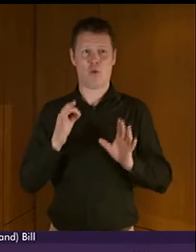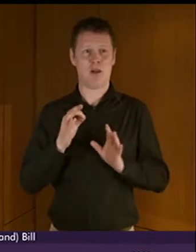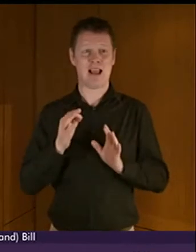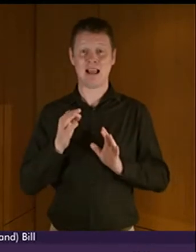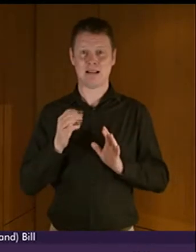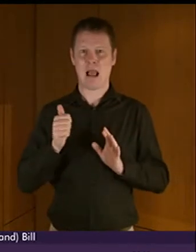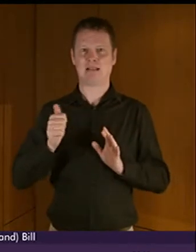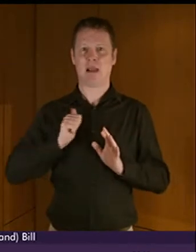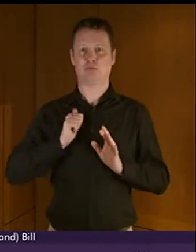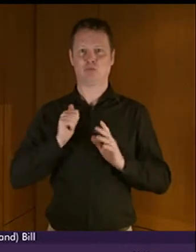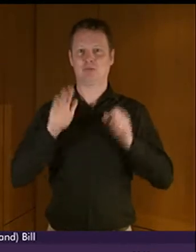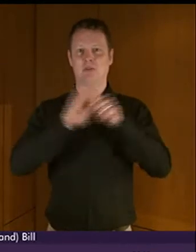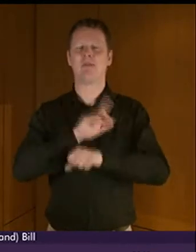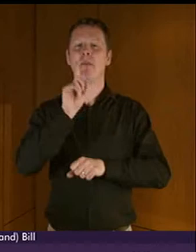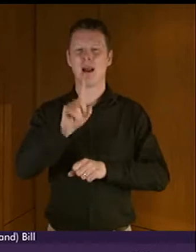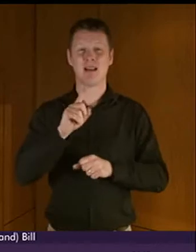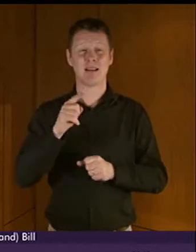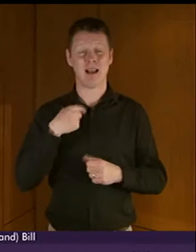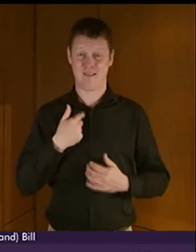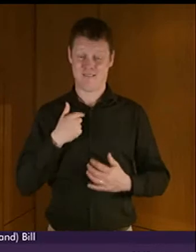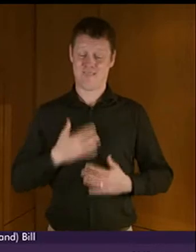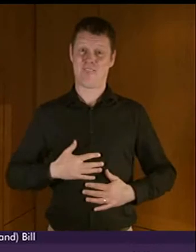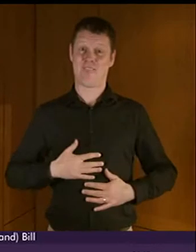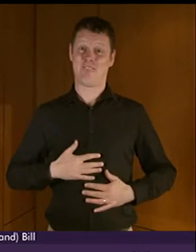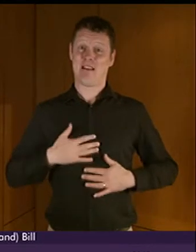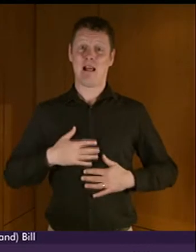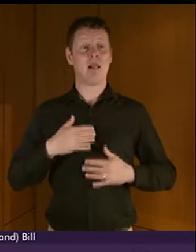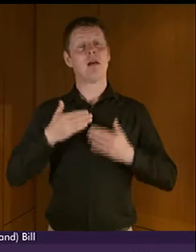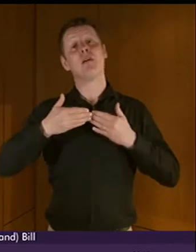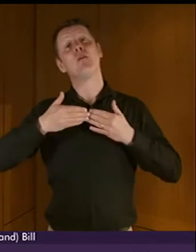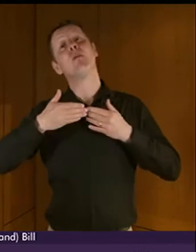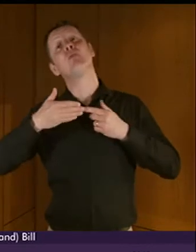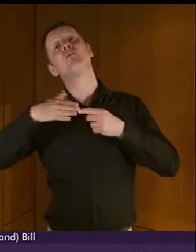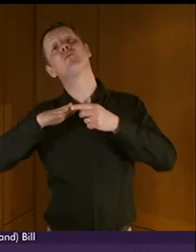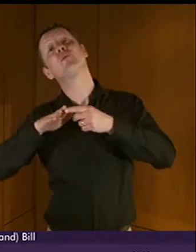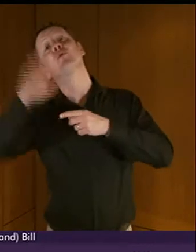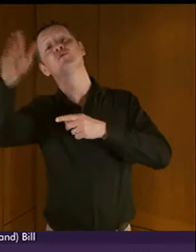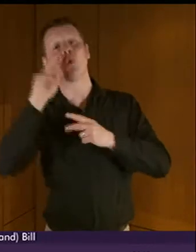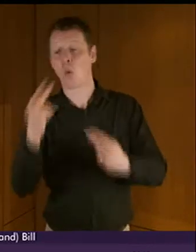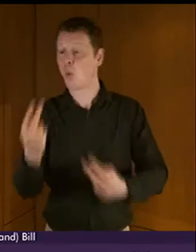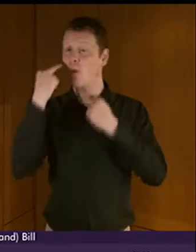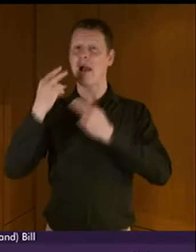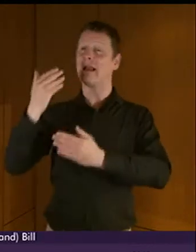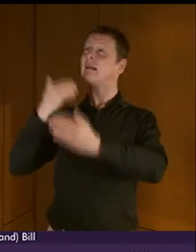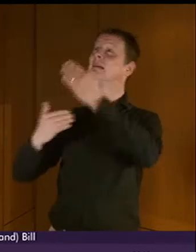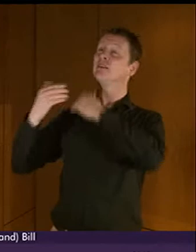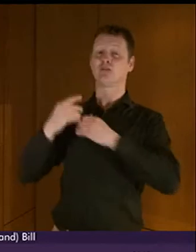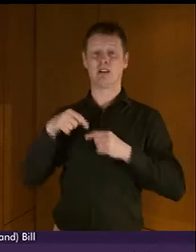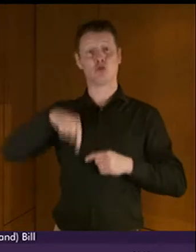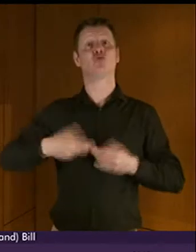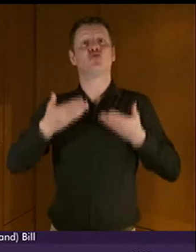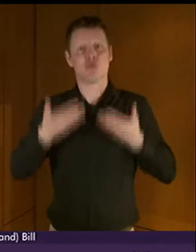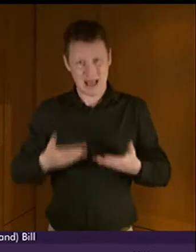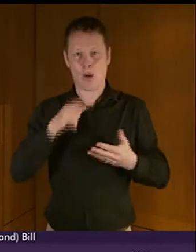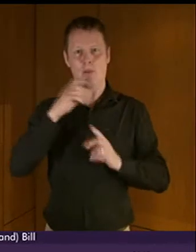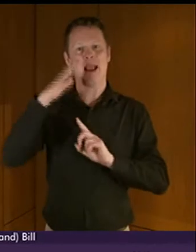difficult. But I think history is actually going to tell us that this was an important day. Because I think this bill is going